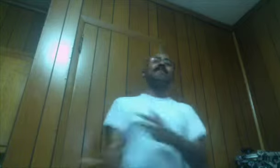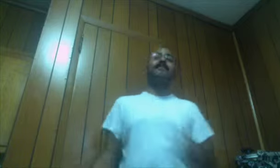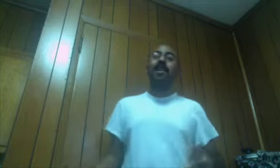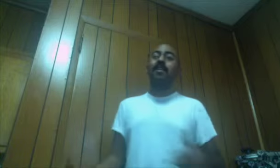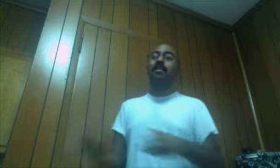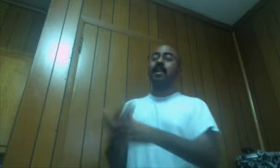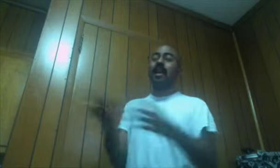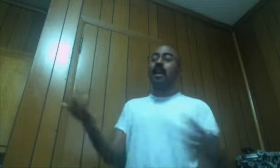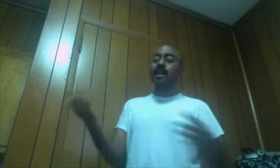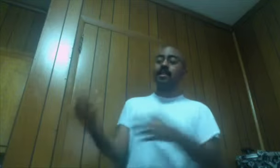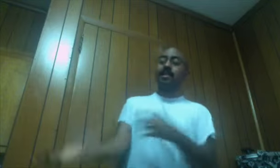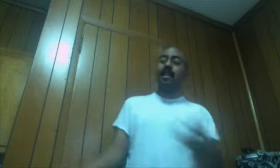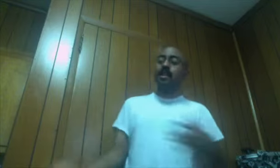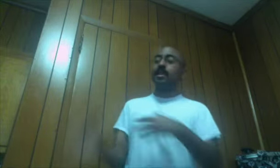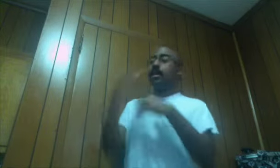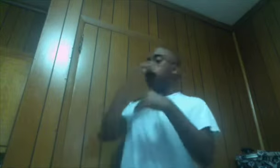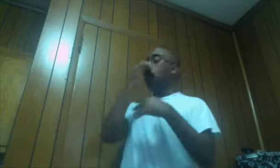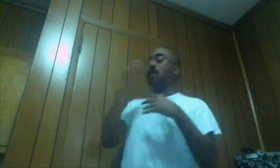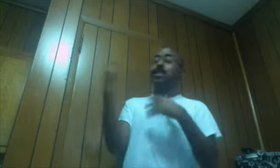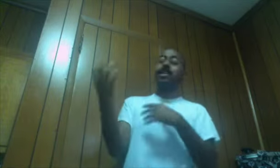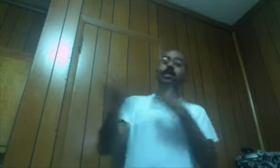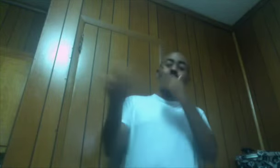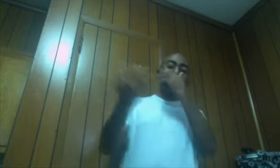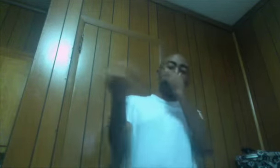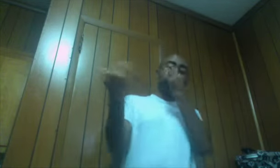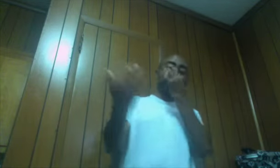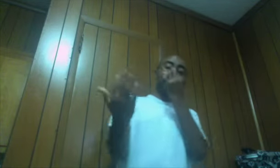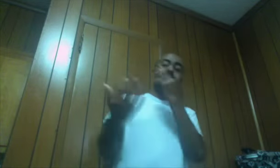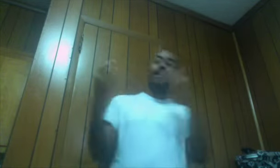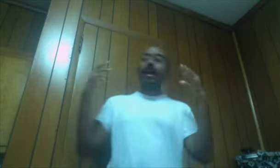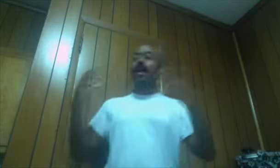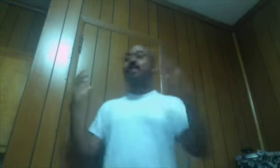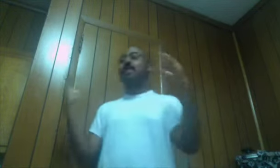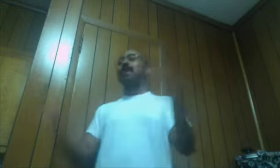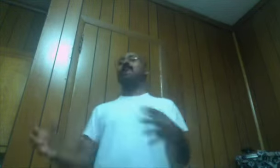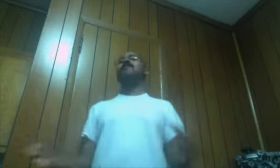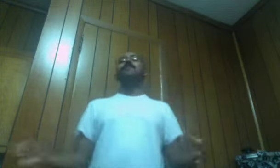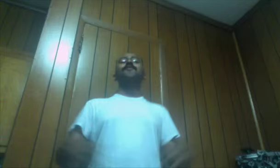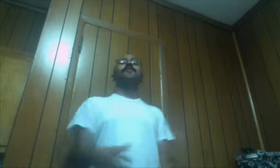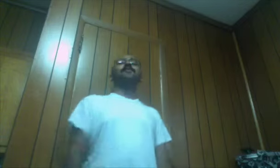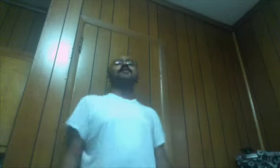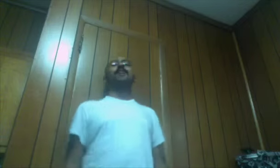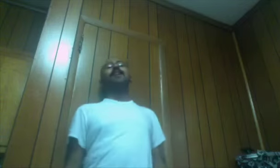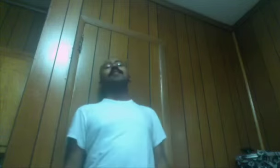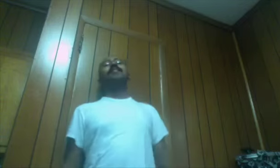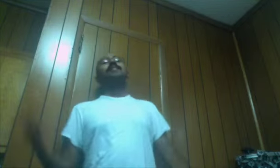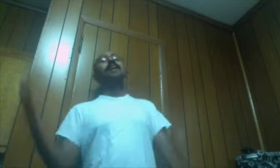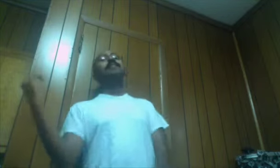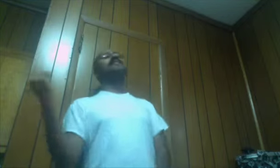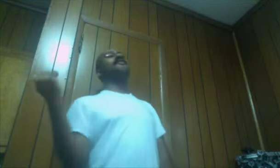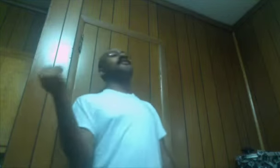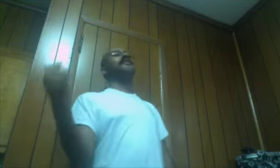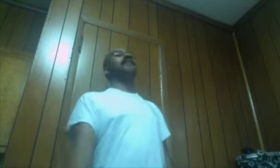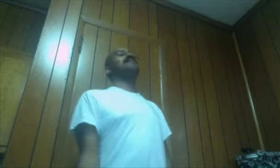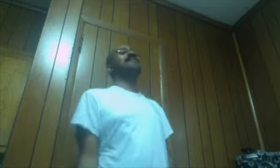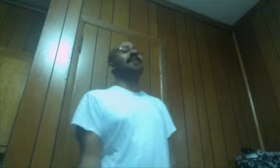fingers And hands And legs Yo She used his fingers As candles For his cake That's fucked up